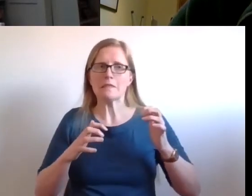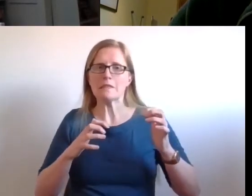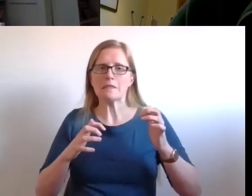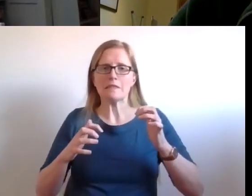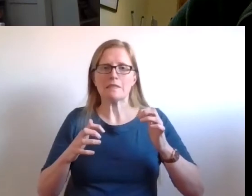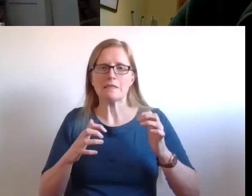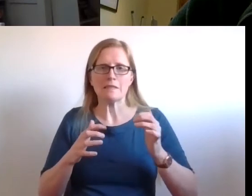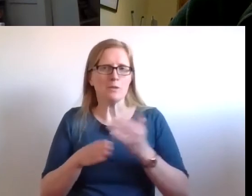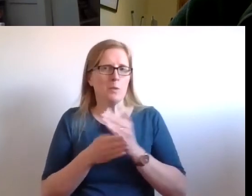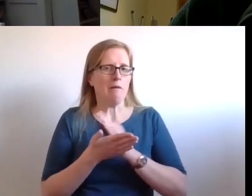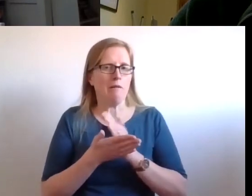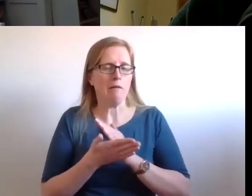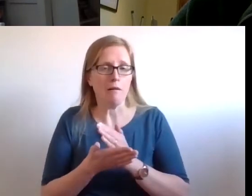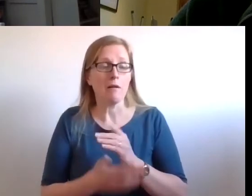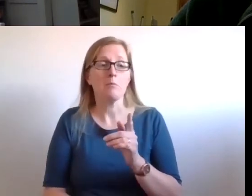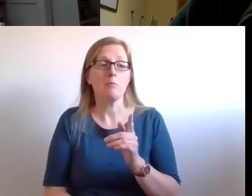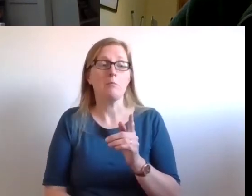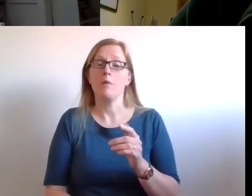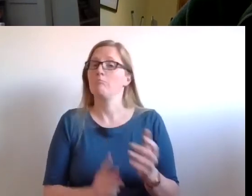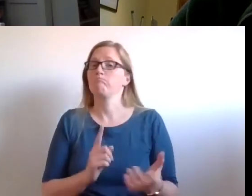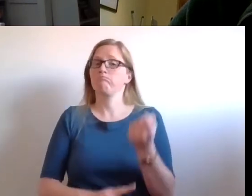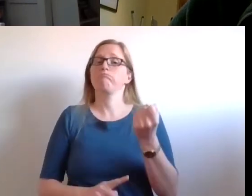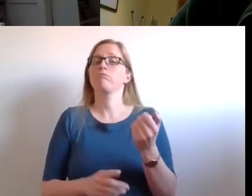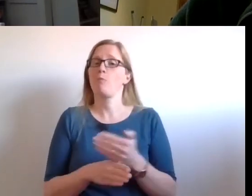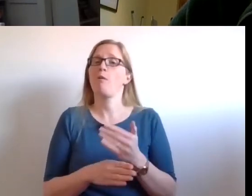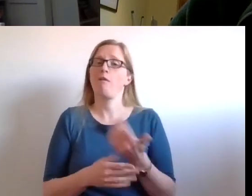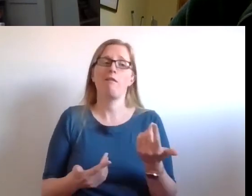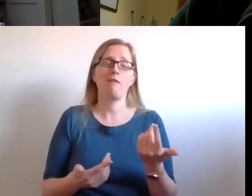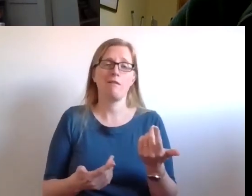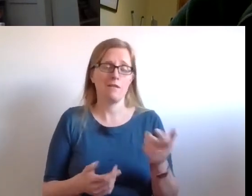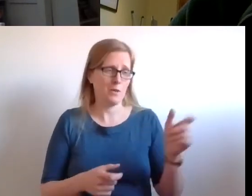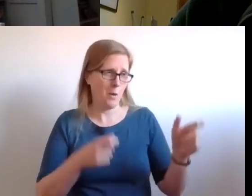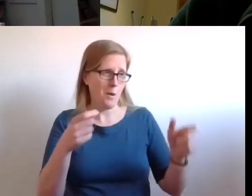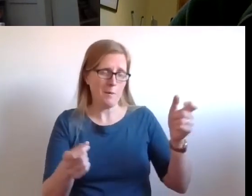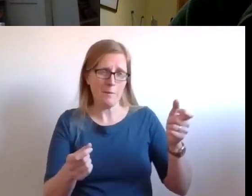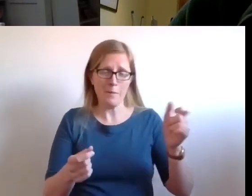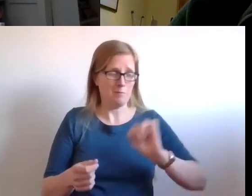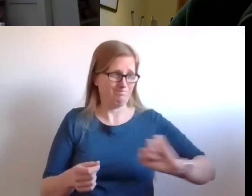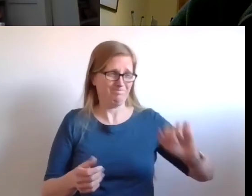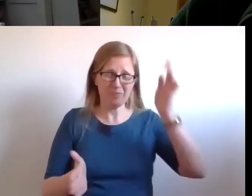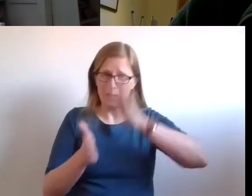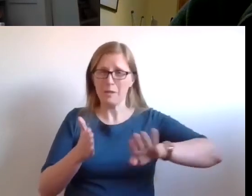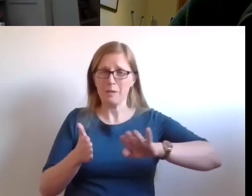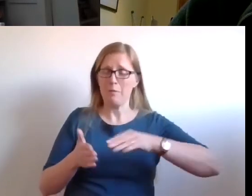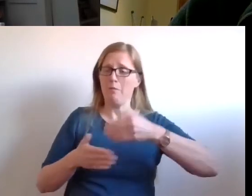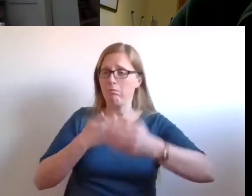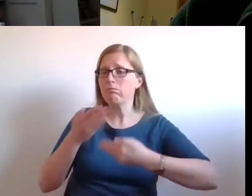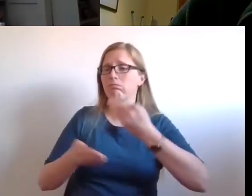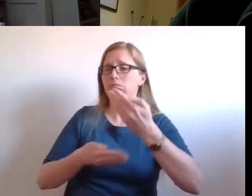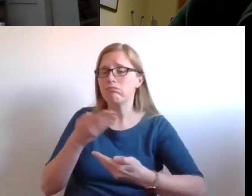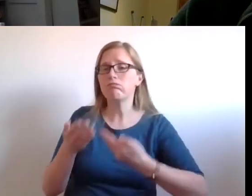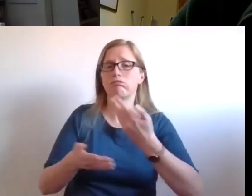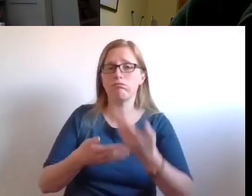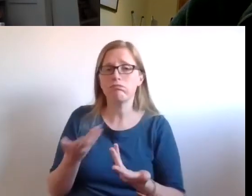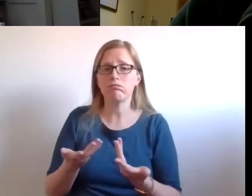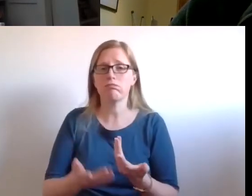And it did. And they began to share their experiences. And you could just see the body language. This was the first time that